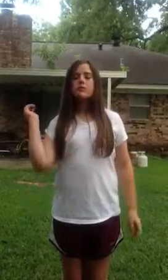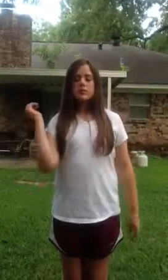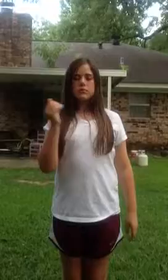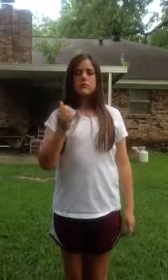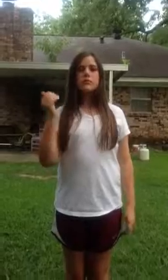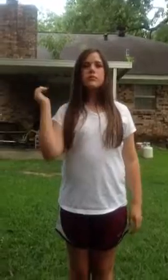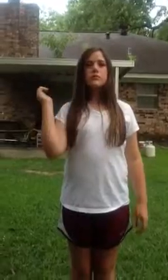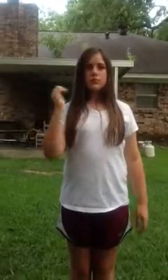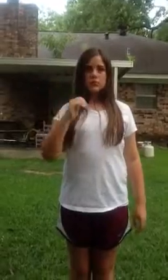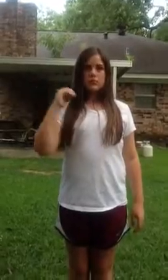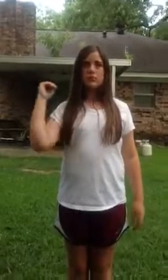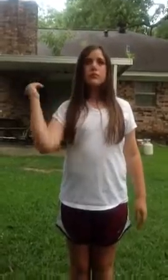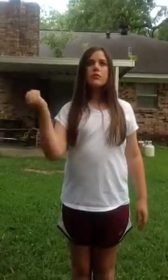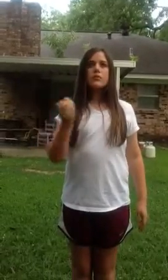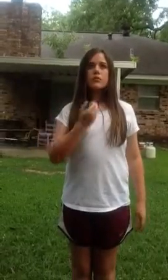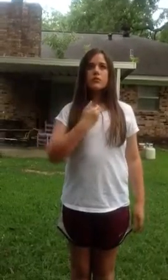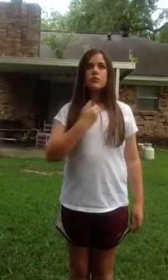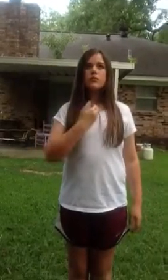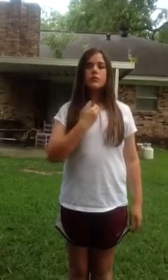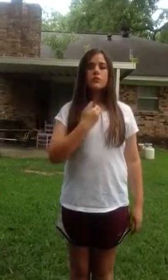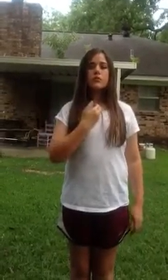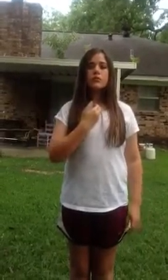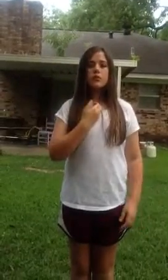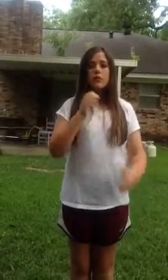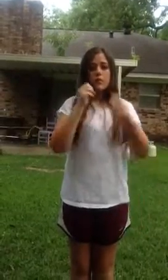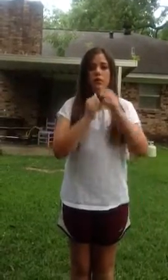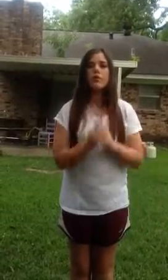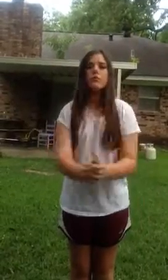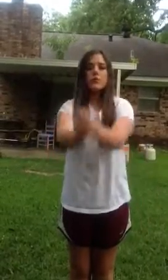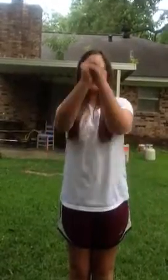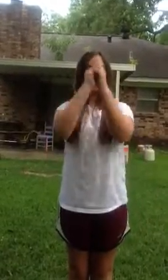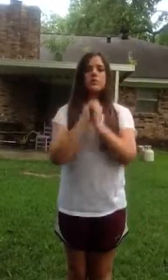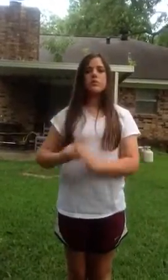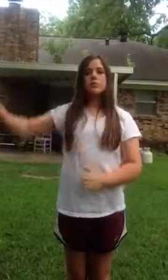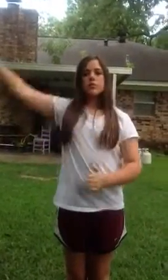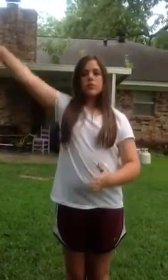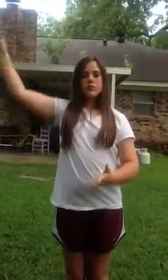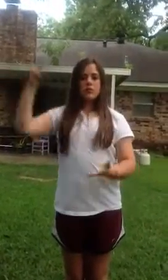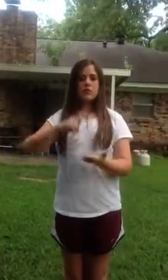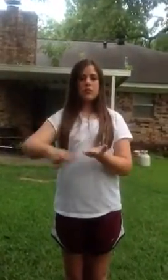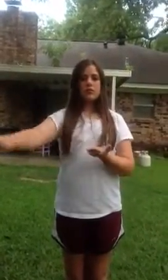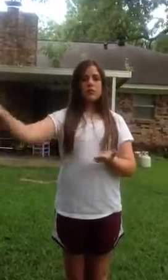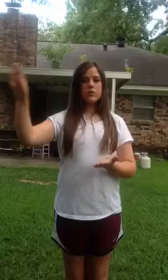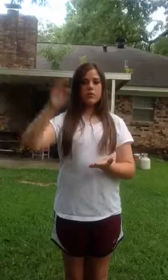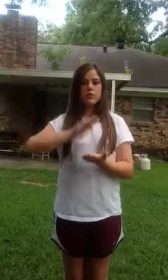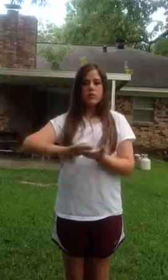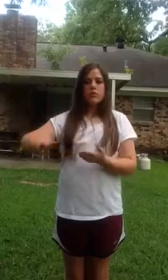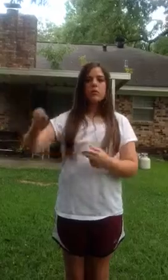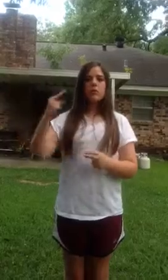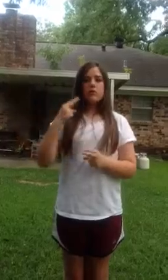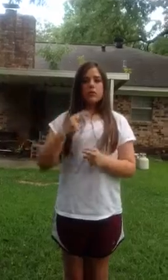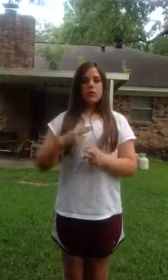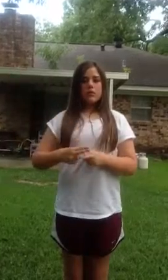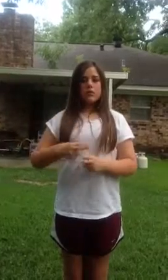O my soul, and worship Your holy name.